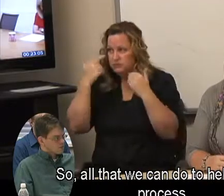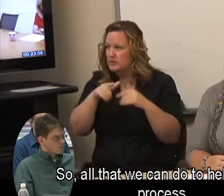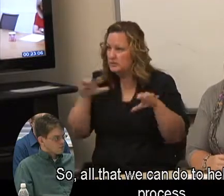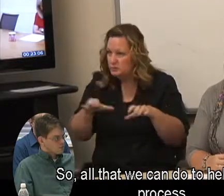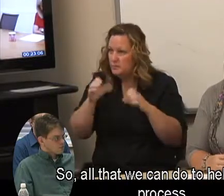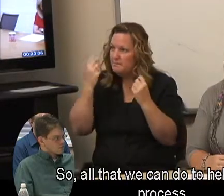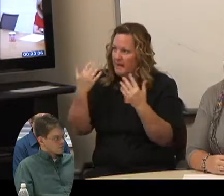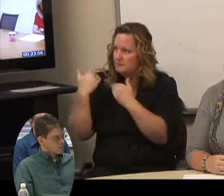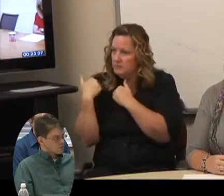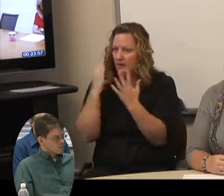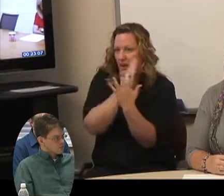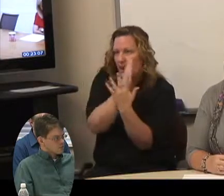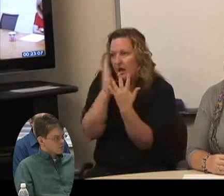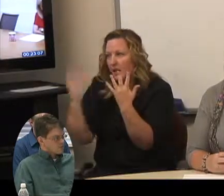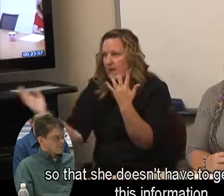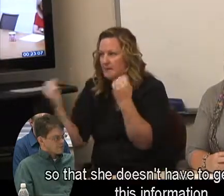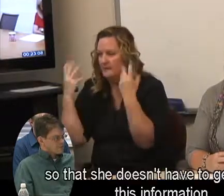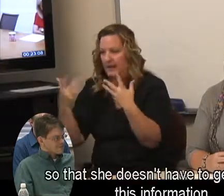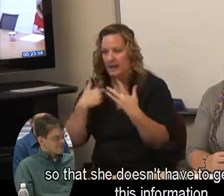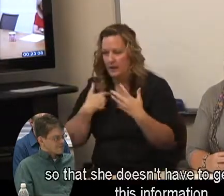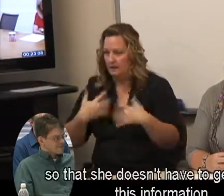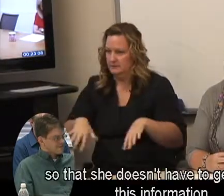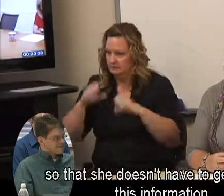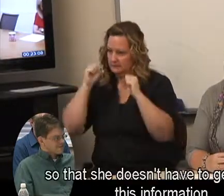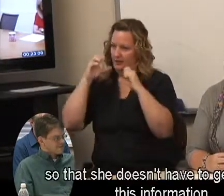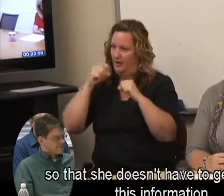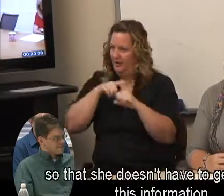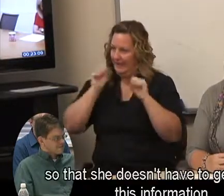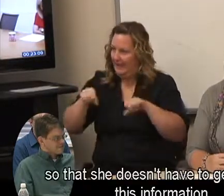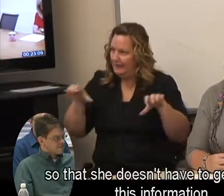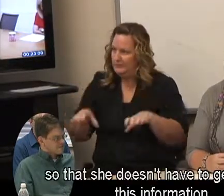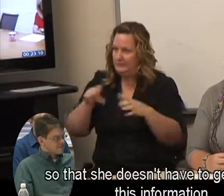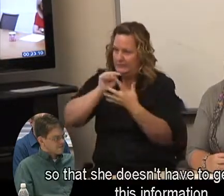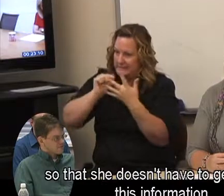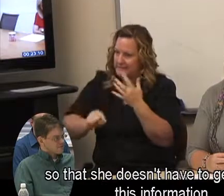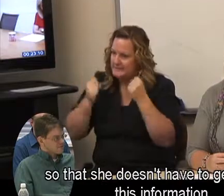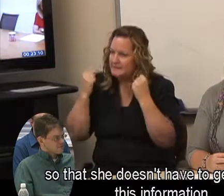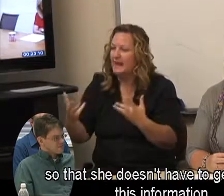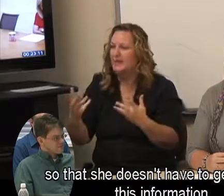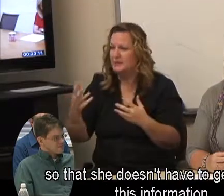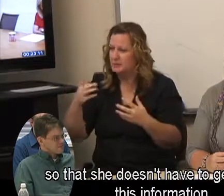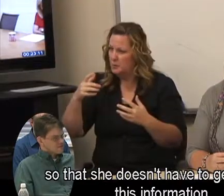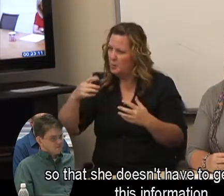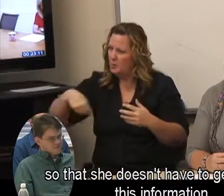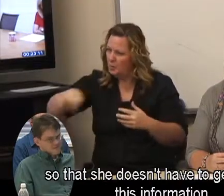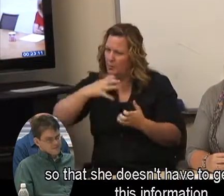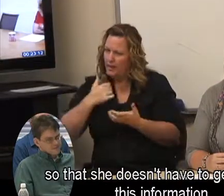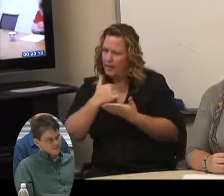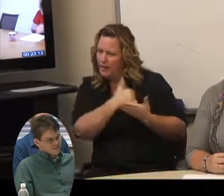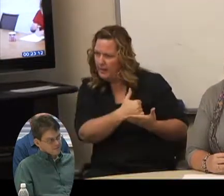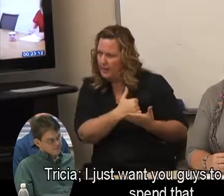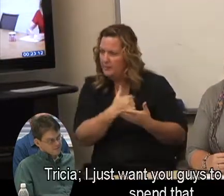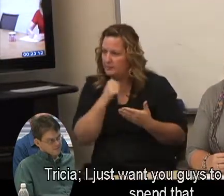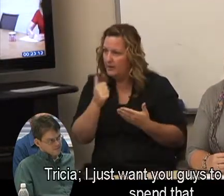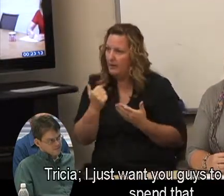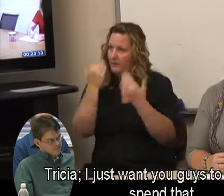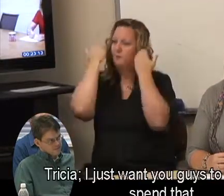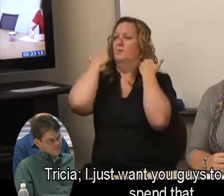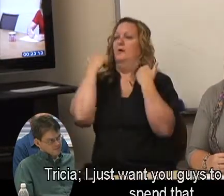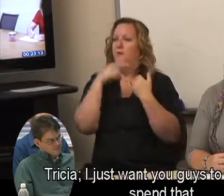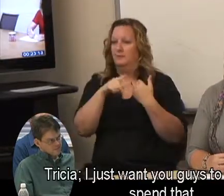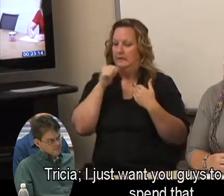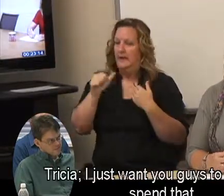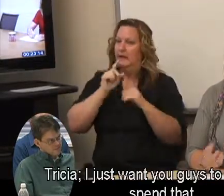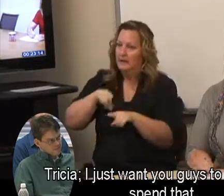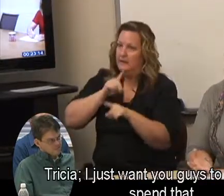to me what all you do. And so all that we can do to help in that process, you know, that she doesn't have to generate all this